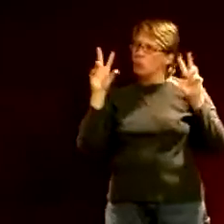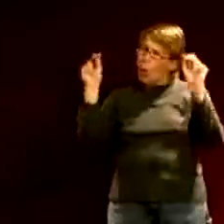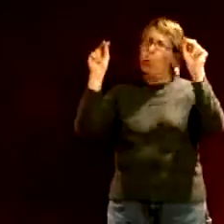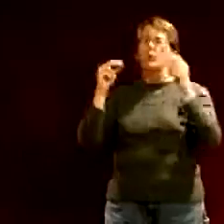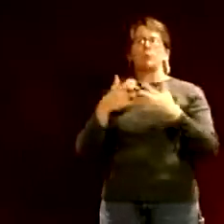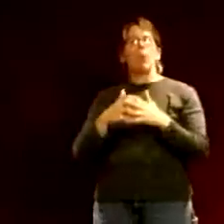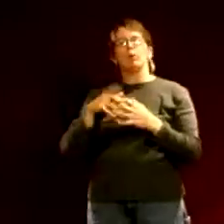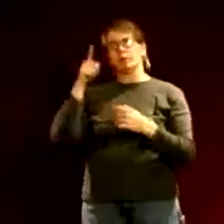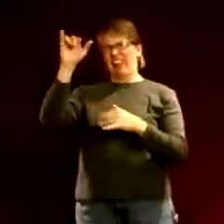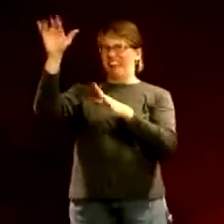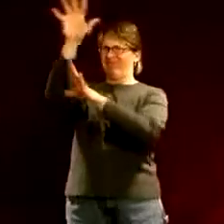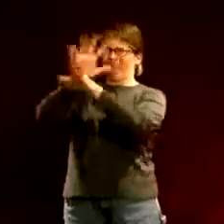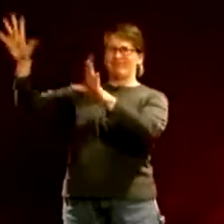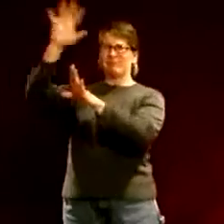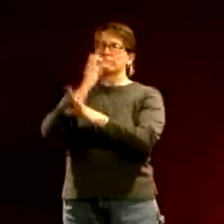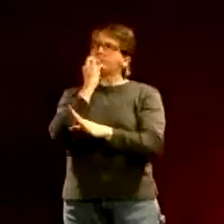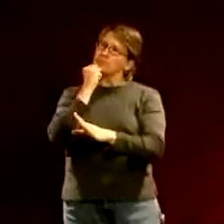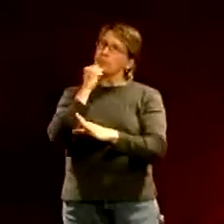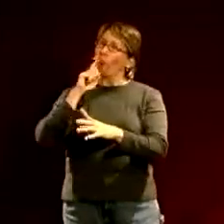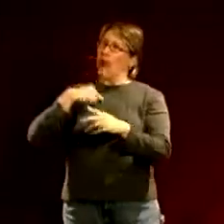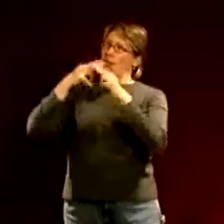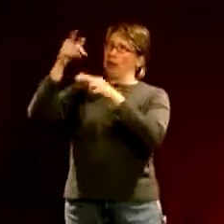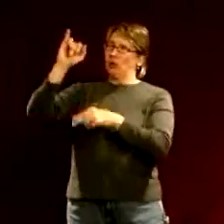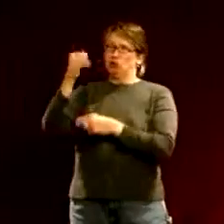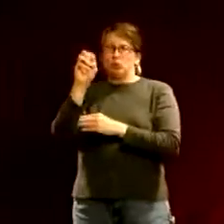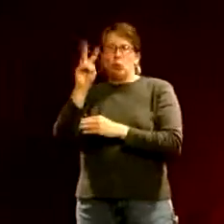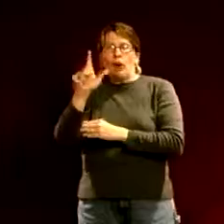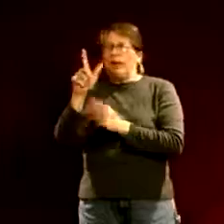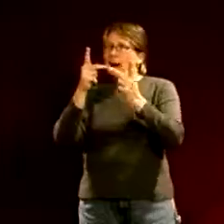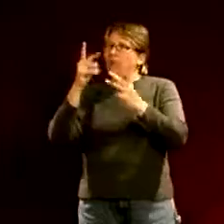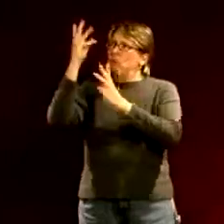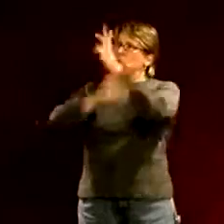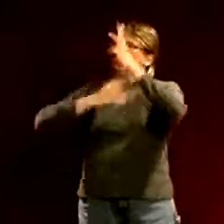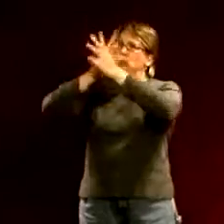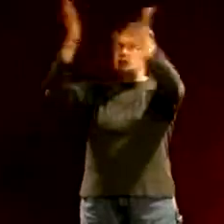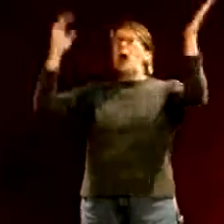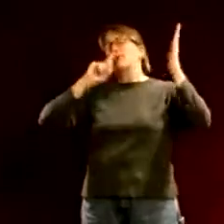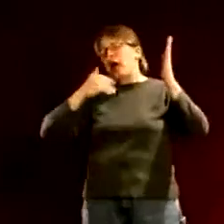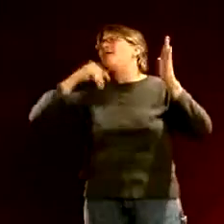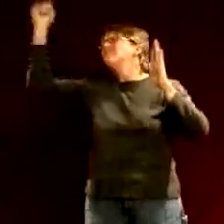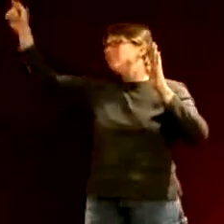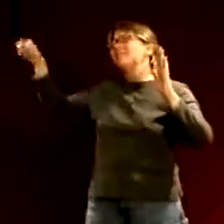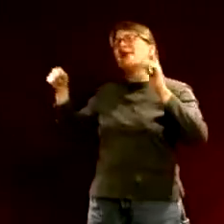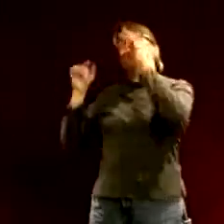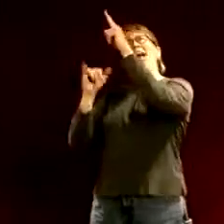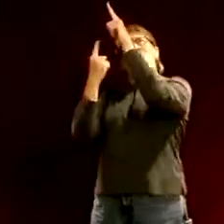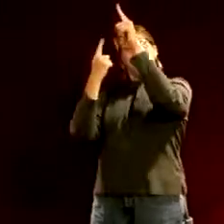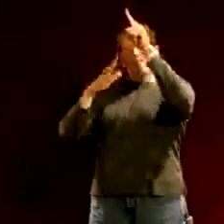the animals get scared the the the wildlife in general doesn't like at all of that racket and all of those things that are out there and it really destroys the feeling of